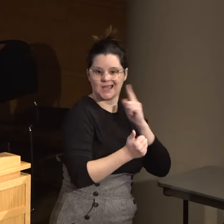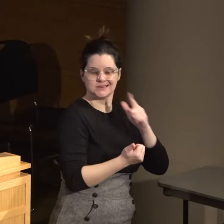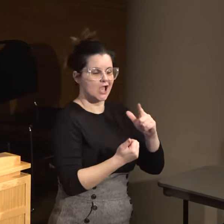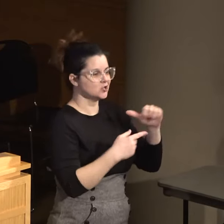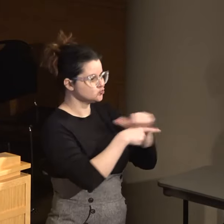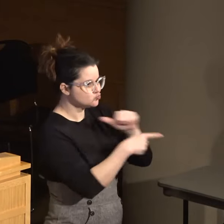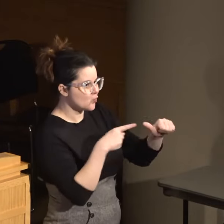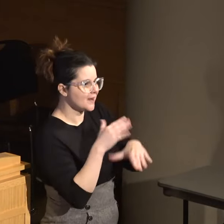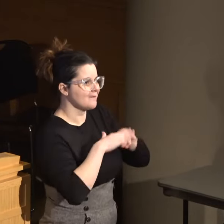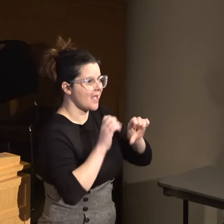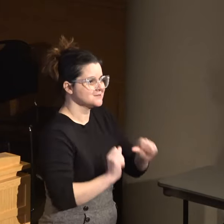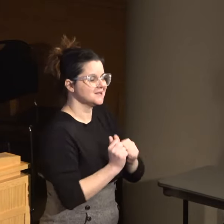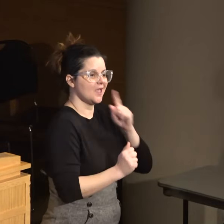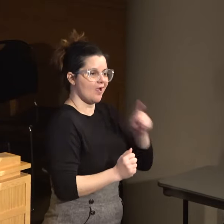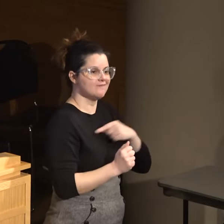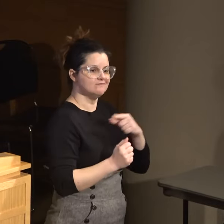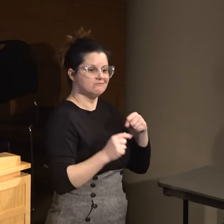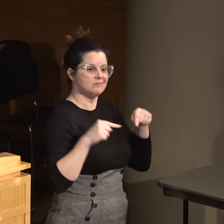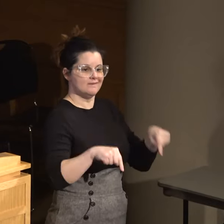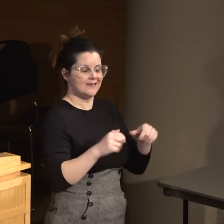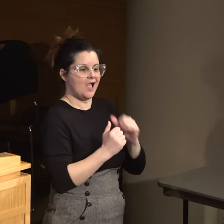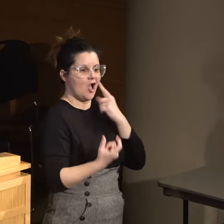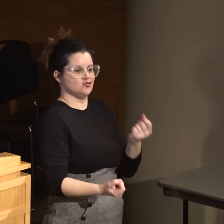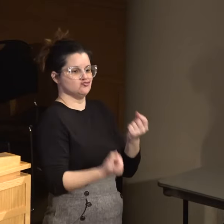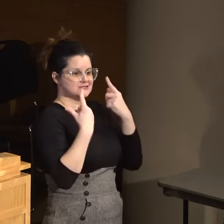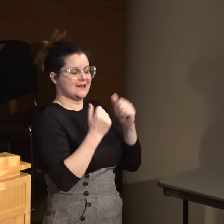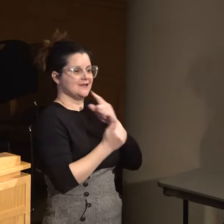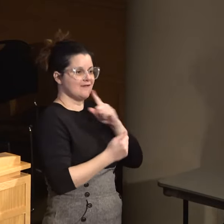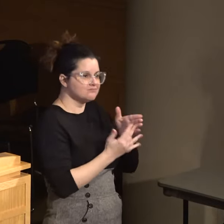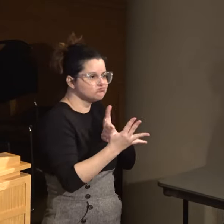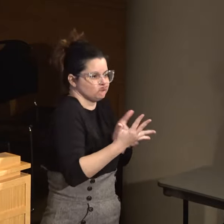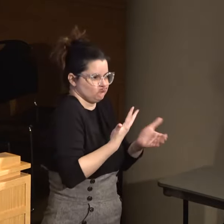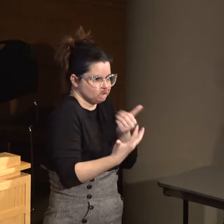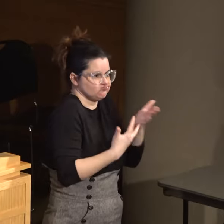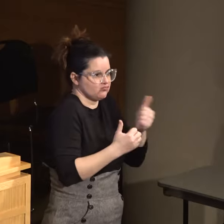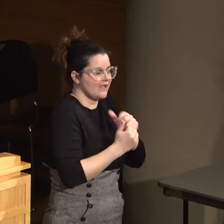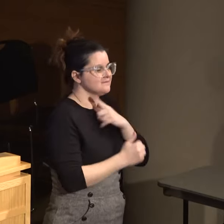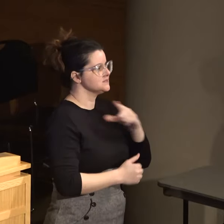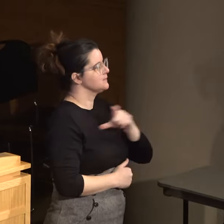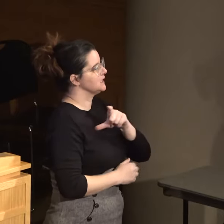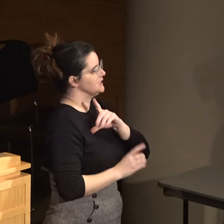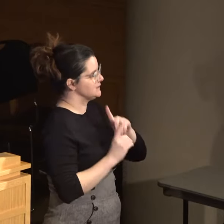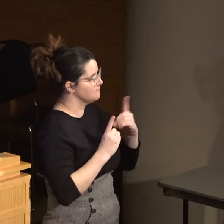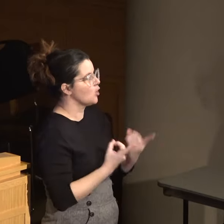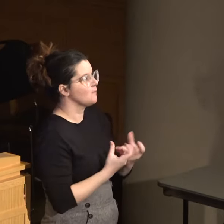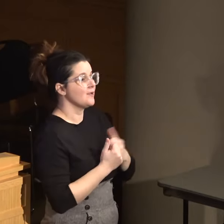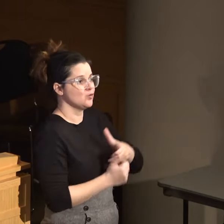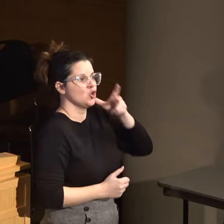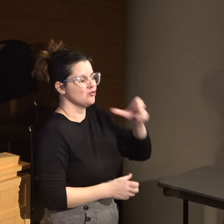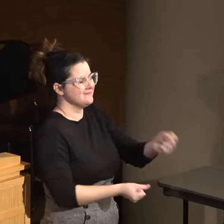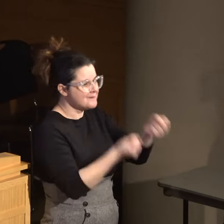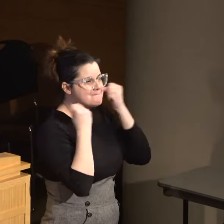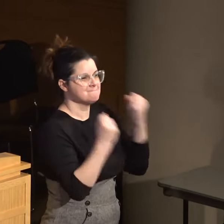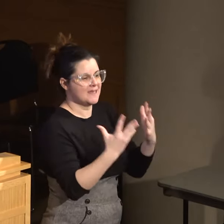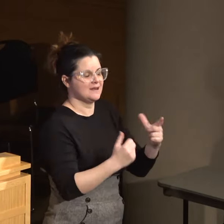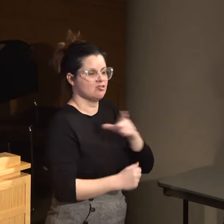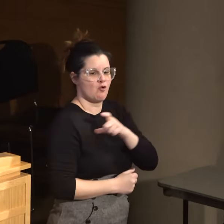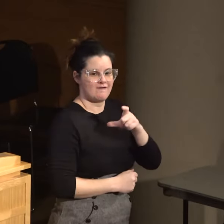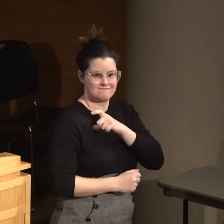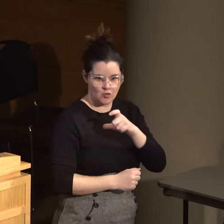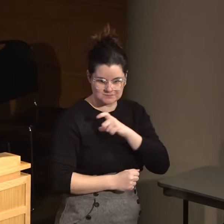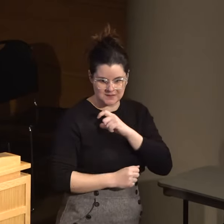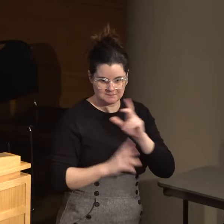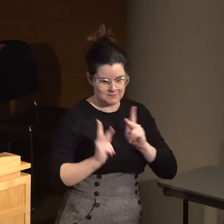capacity of the police department has given us an understanding of the inner workings of this police department. And we heard from a host of law enforcement